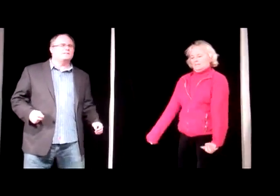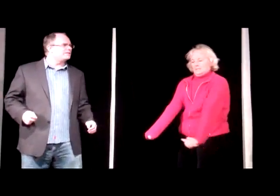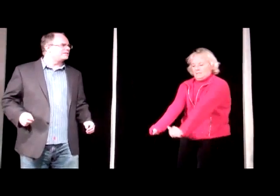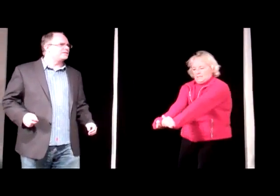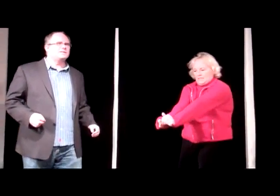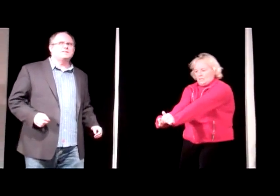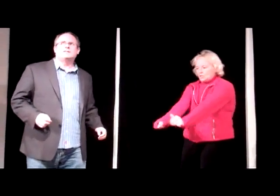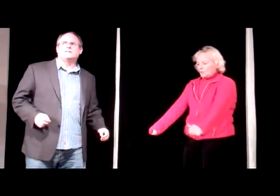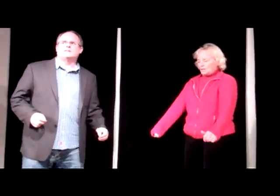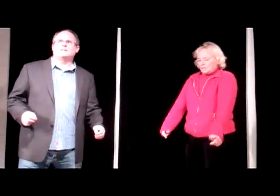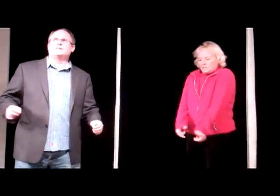Sure.